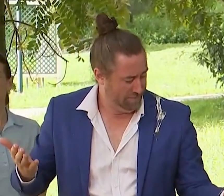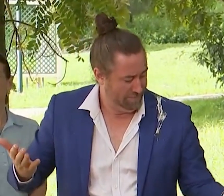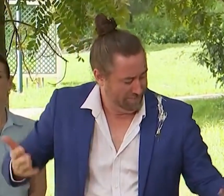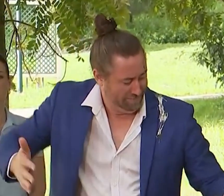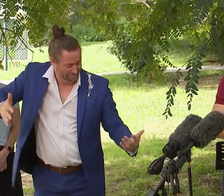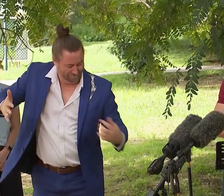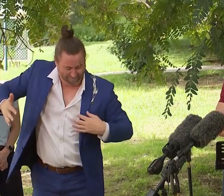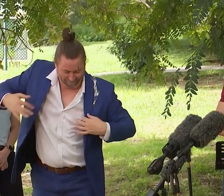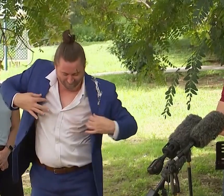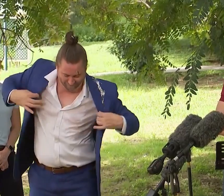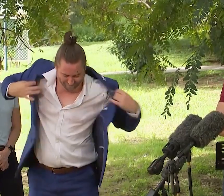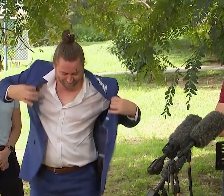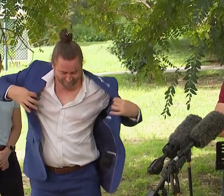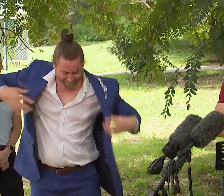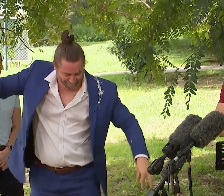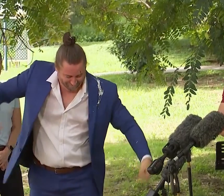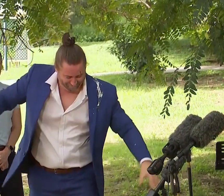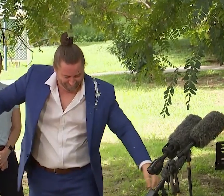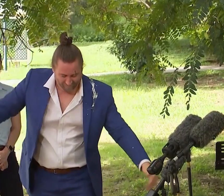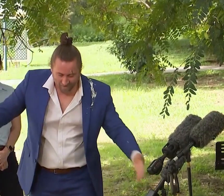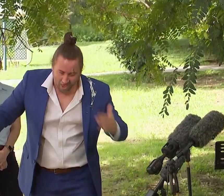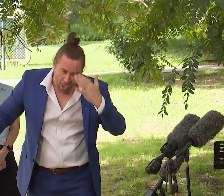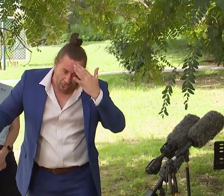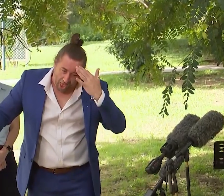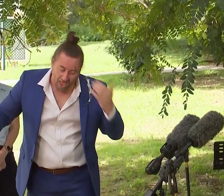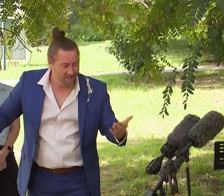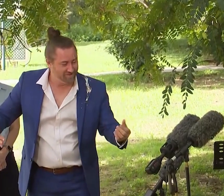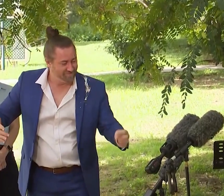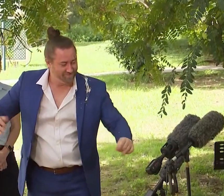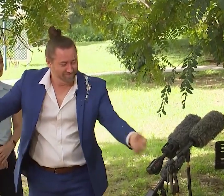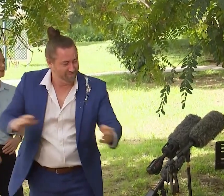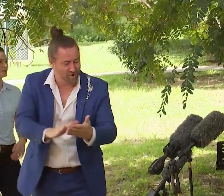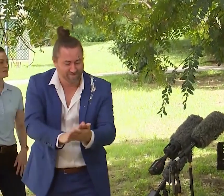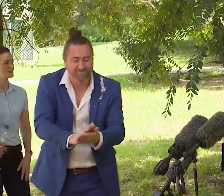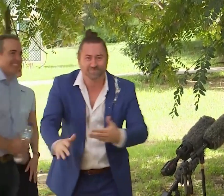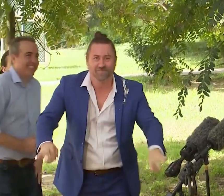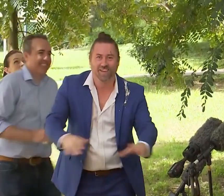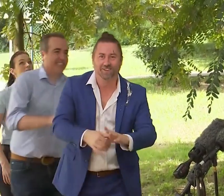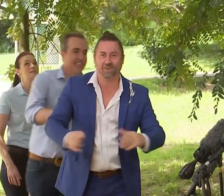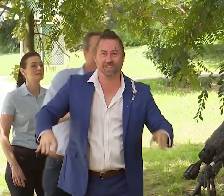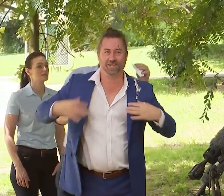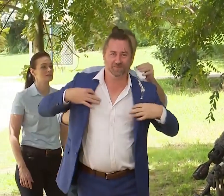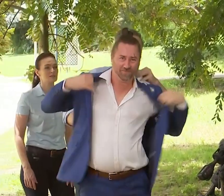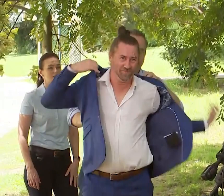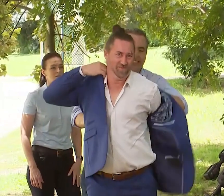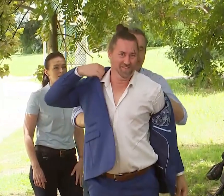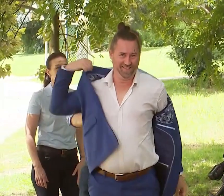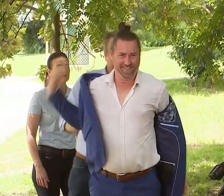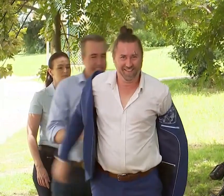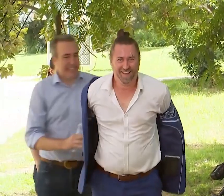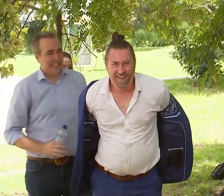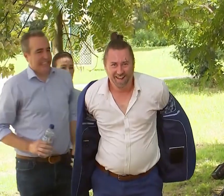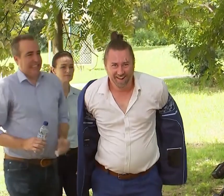the interpreter paused briefly as he took off his jacket and wiped his face, before continuing with the news conference unfazed.